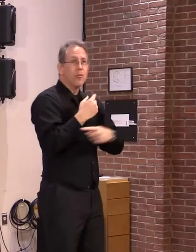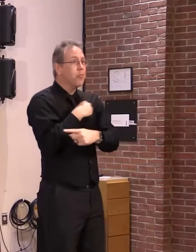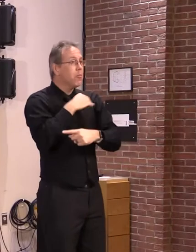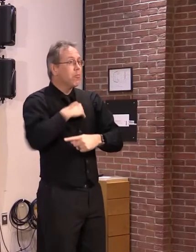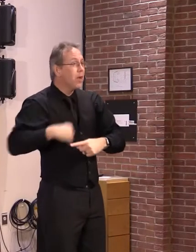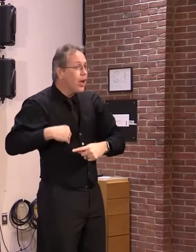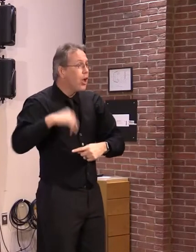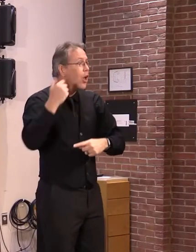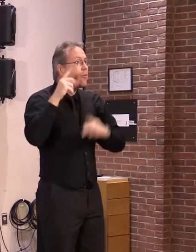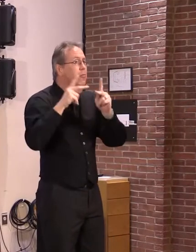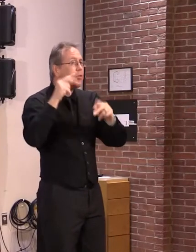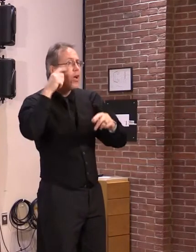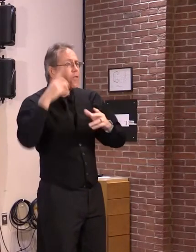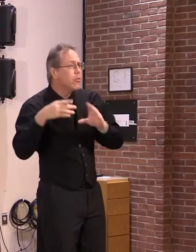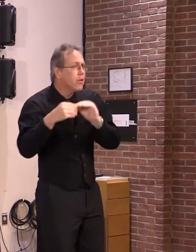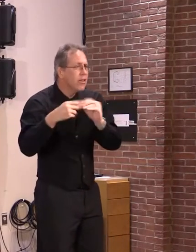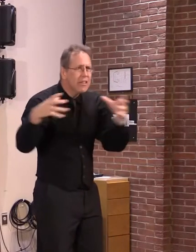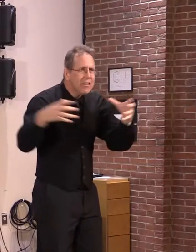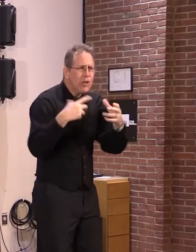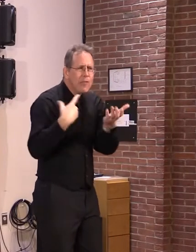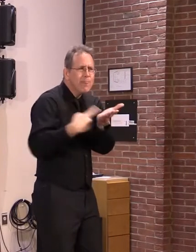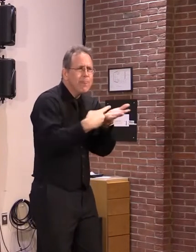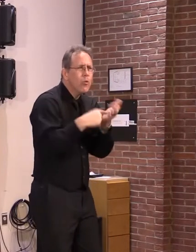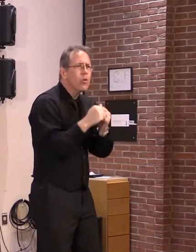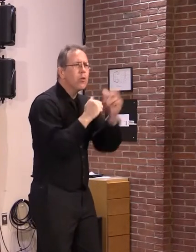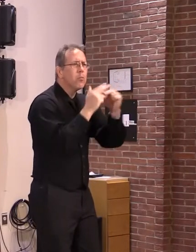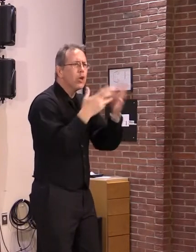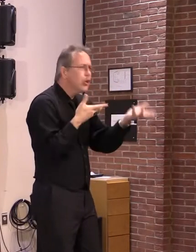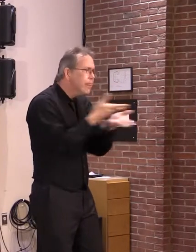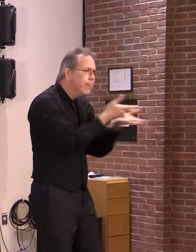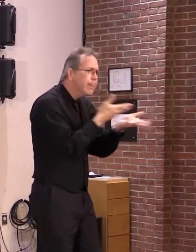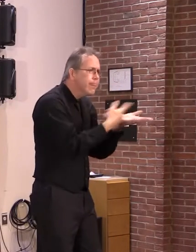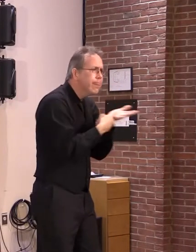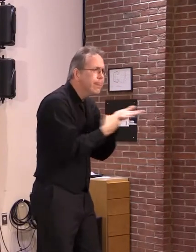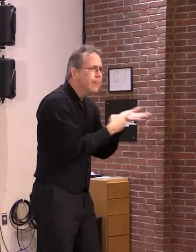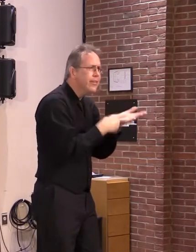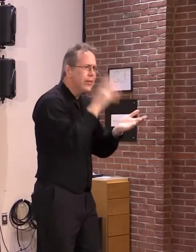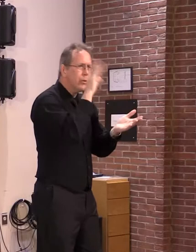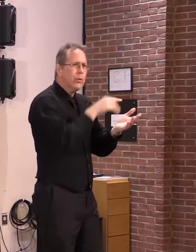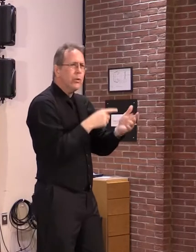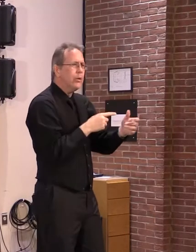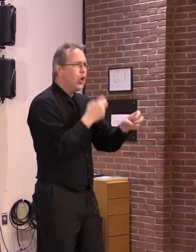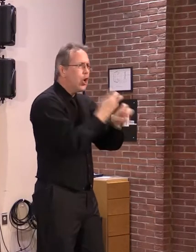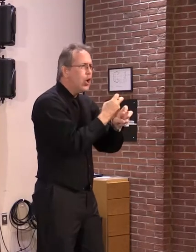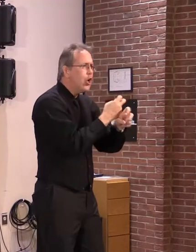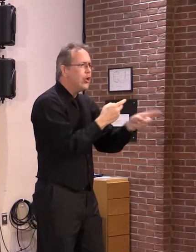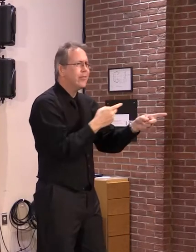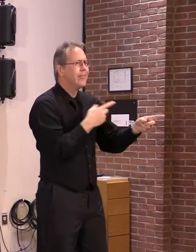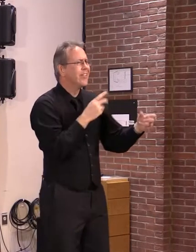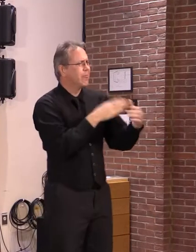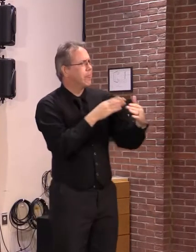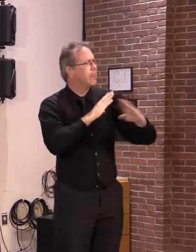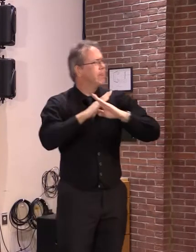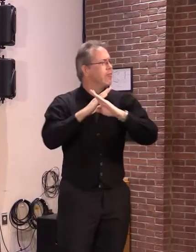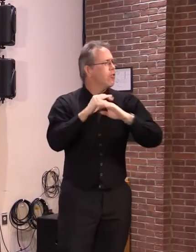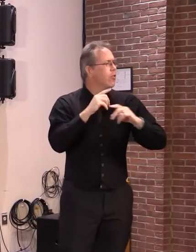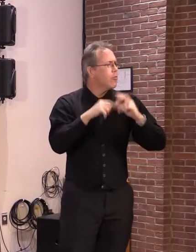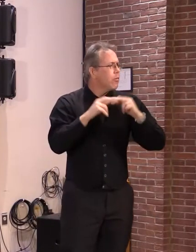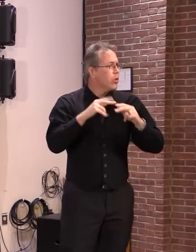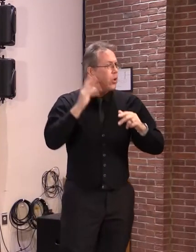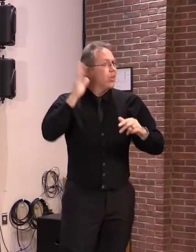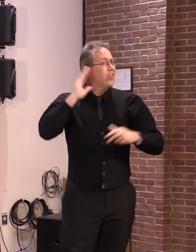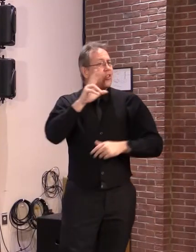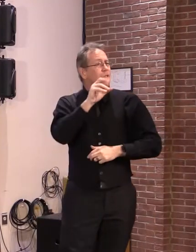and builders have come out strongly against reverting to the pre-2004